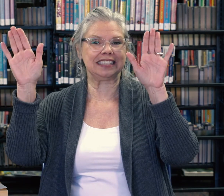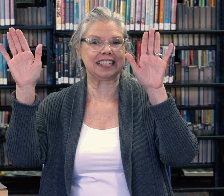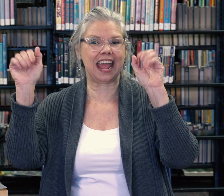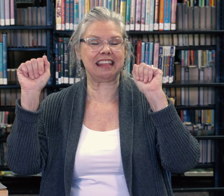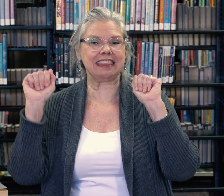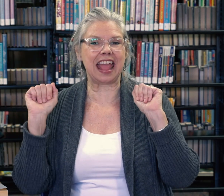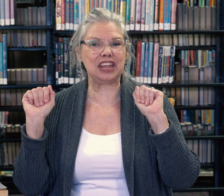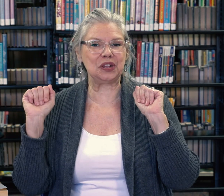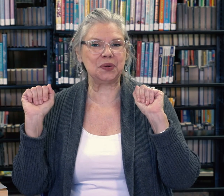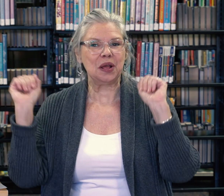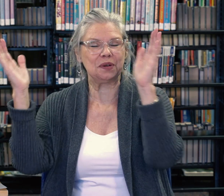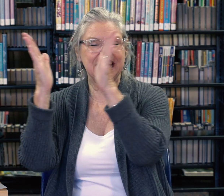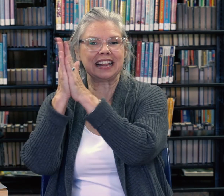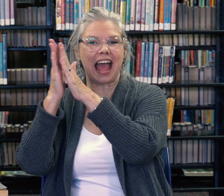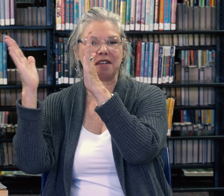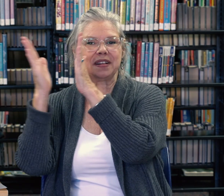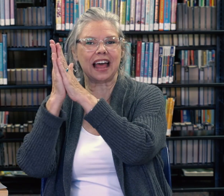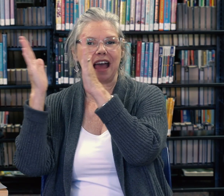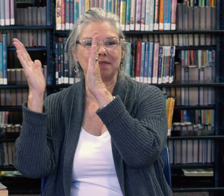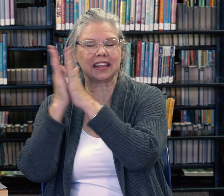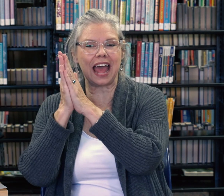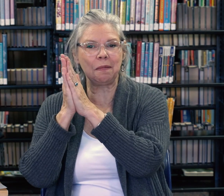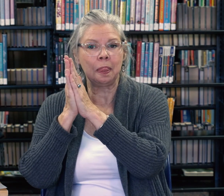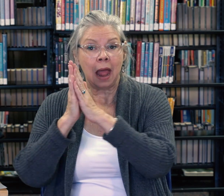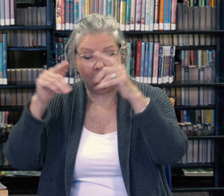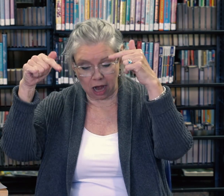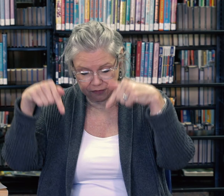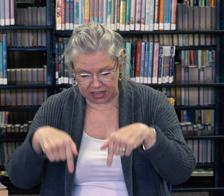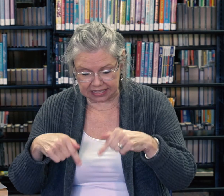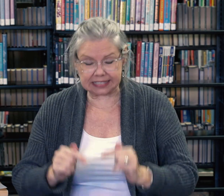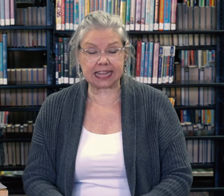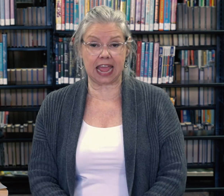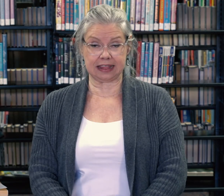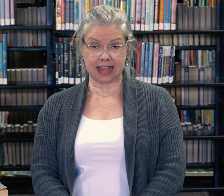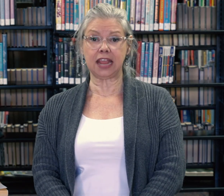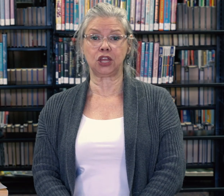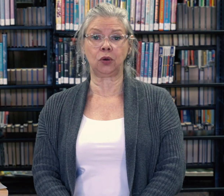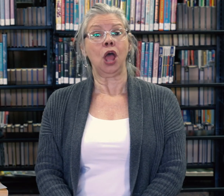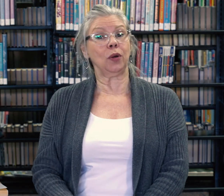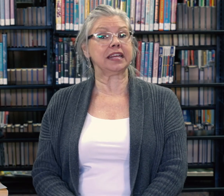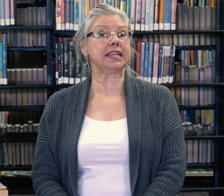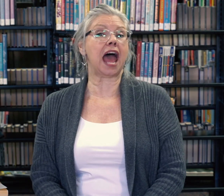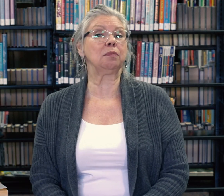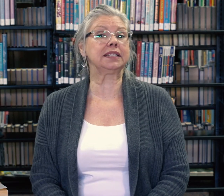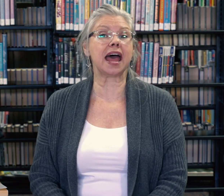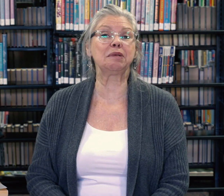say thank you with a clap clap clap our feet say thank you with the tap tap